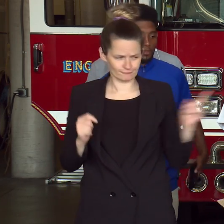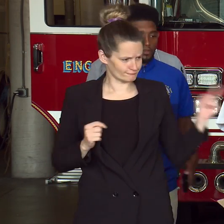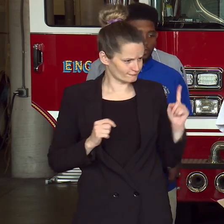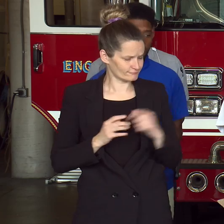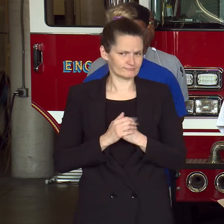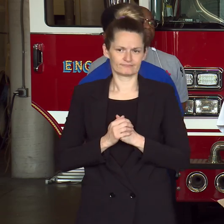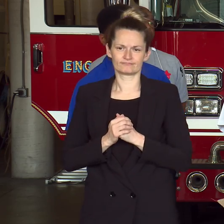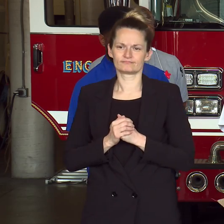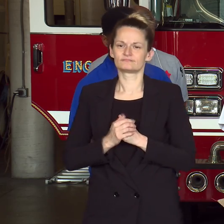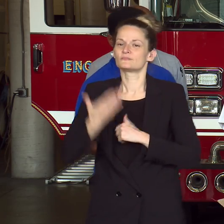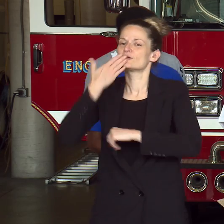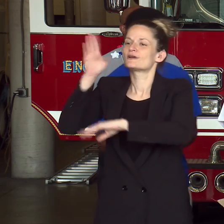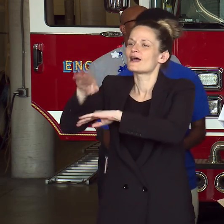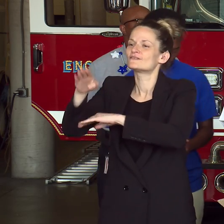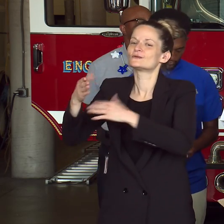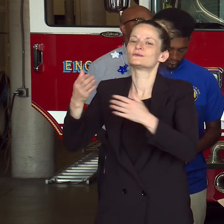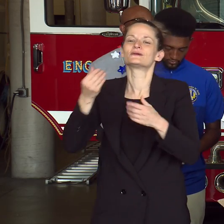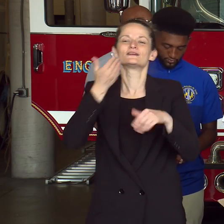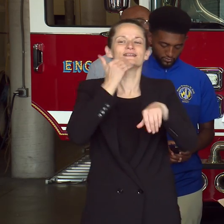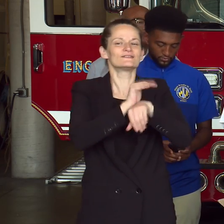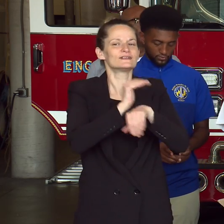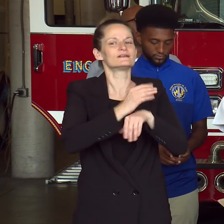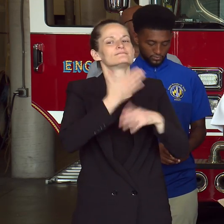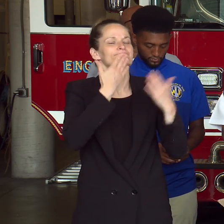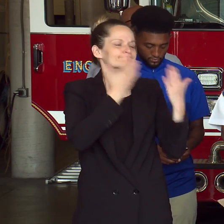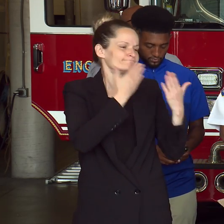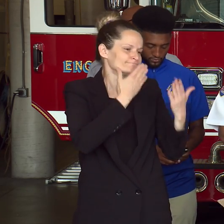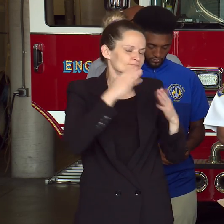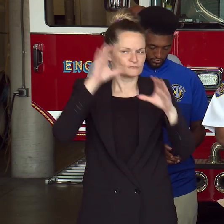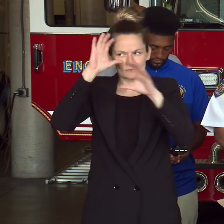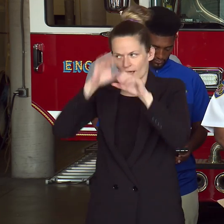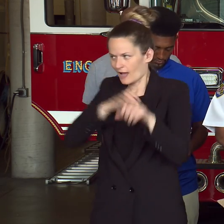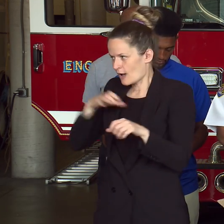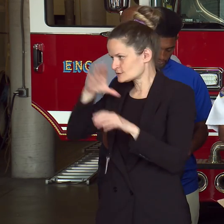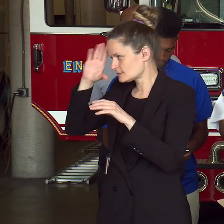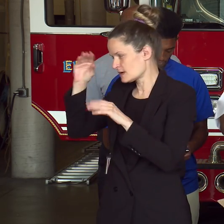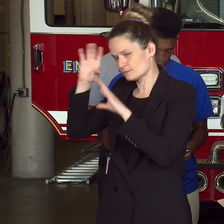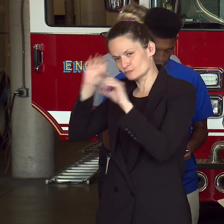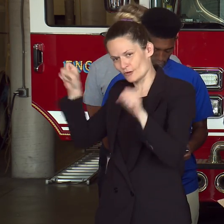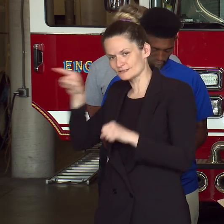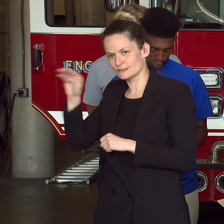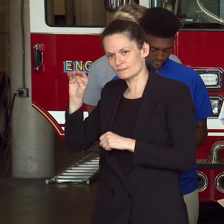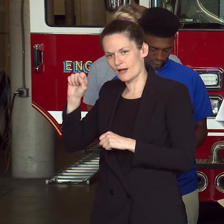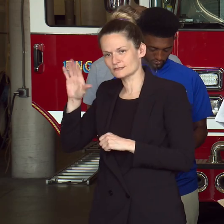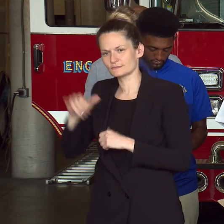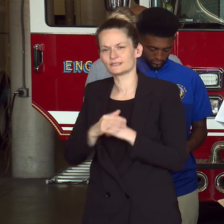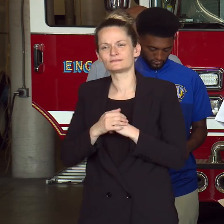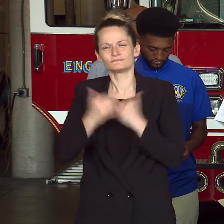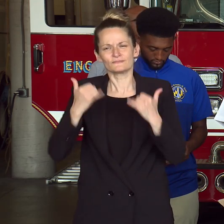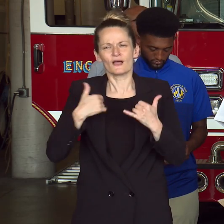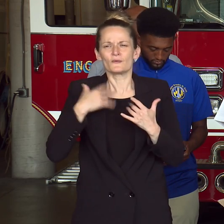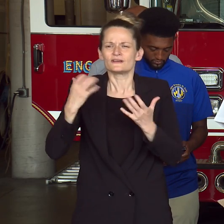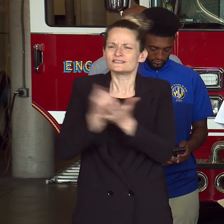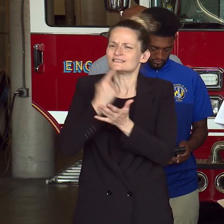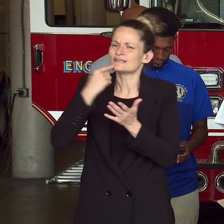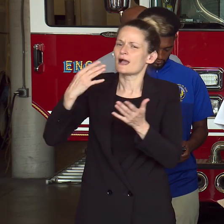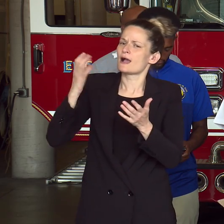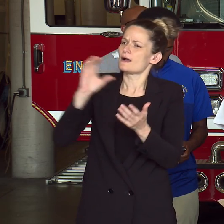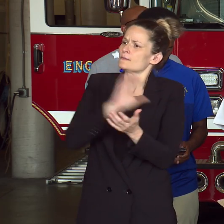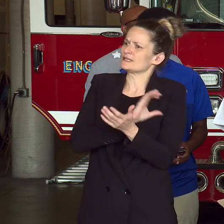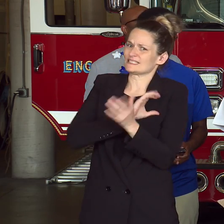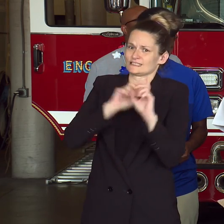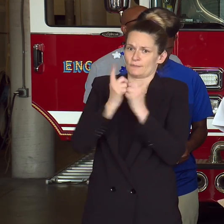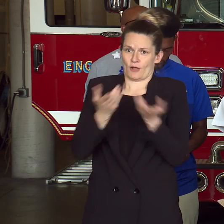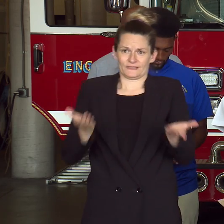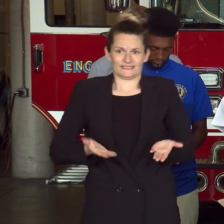Good afternoon, and thank you, Councilor President Mosby. Thank you, Mayor Scott. Thank you, Chief Clark. The Baltimore Police Department and I want everyone to